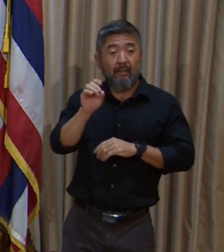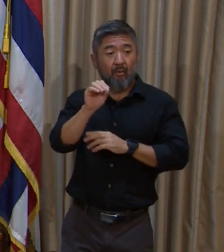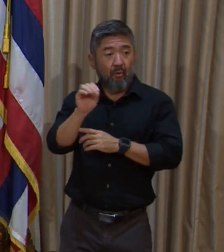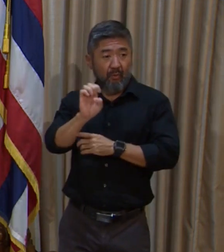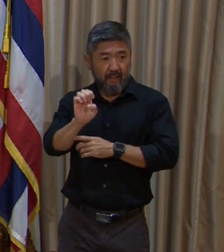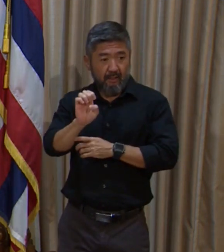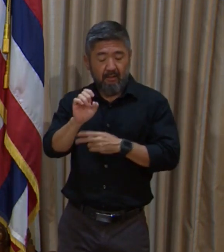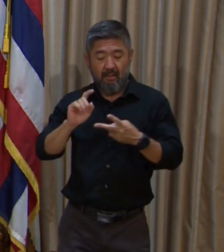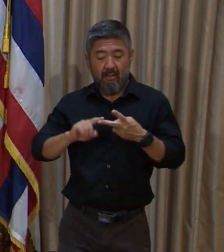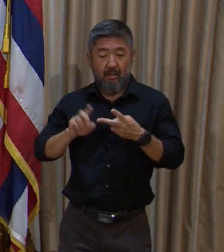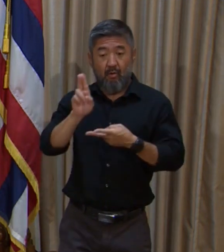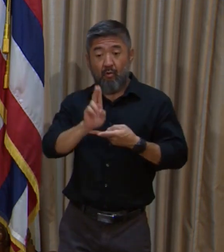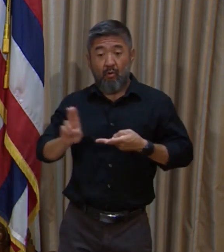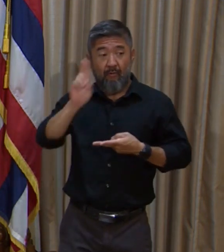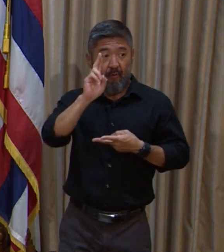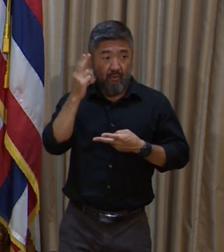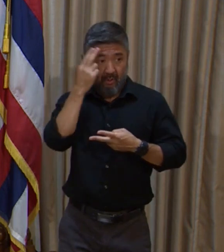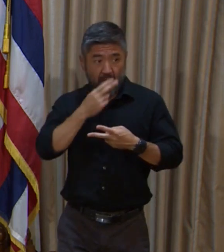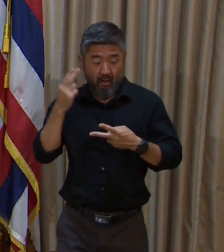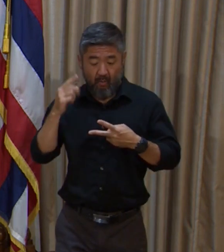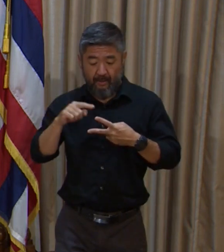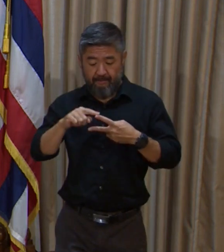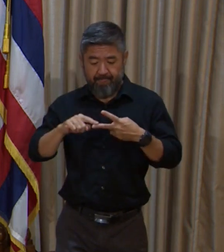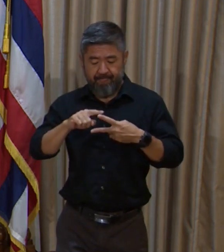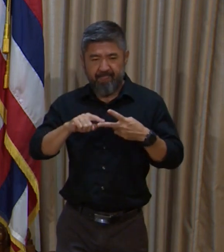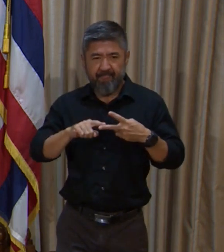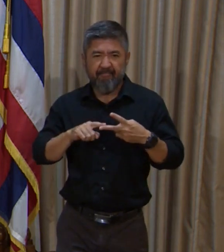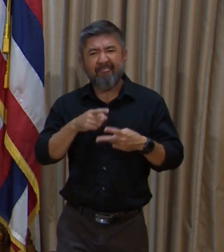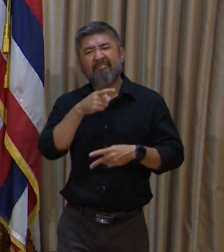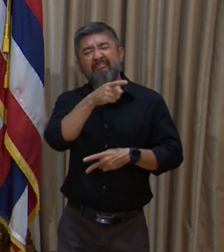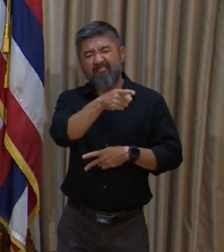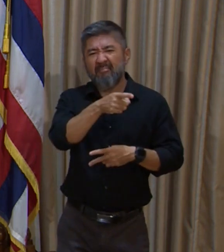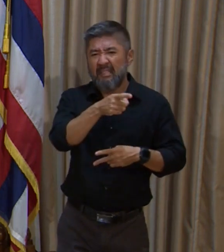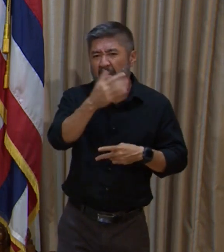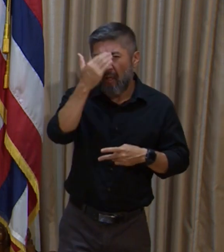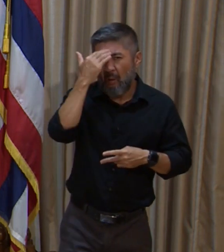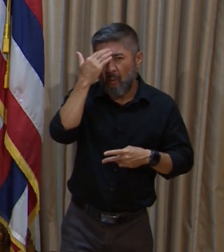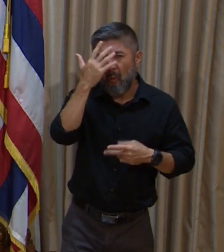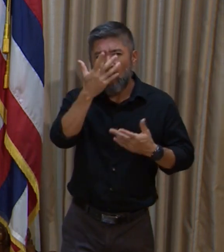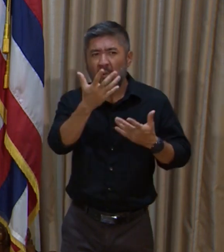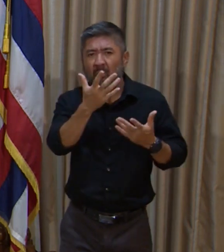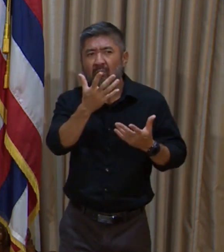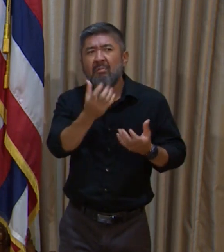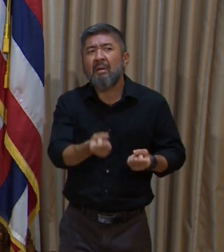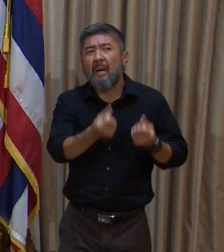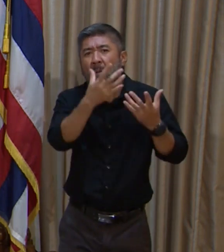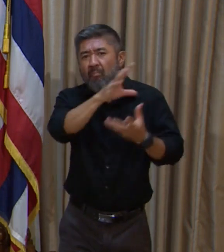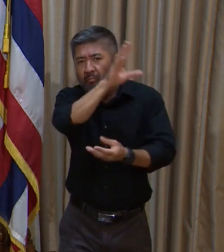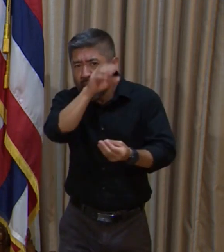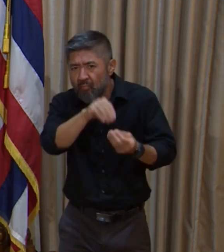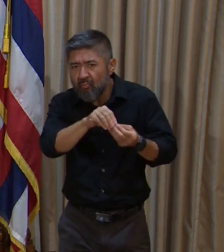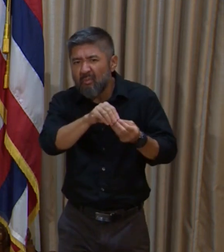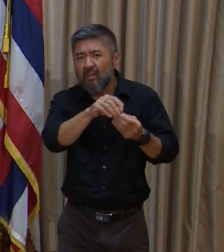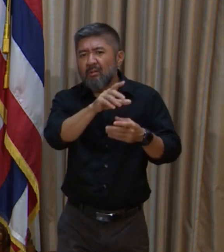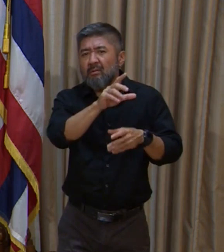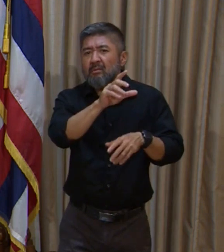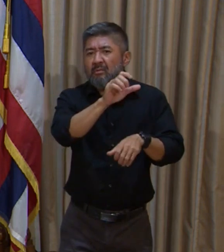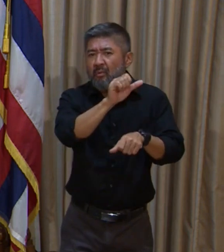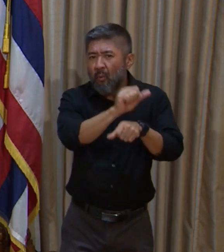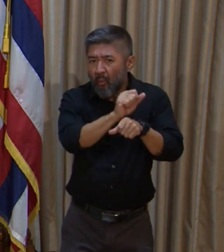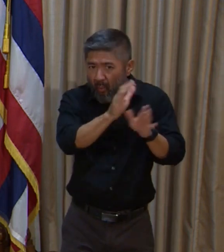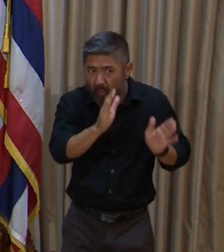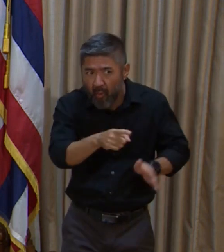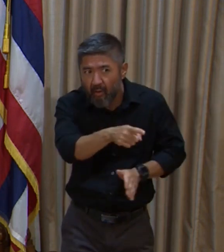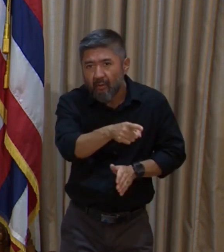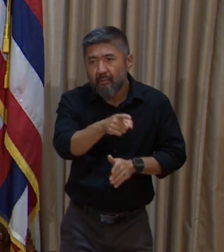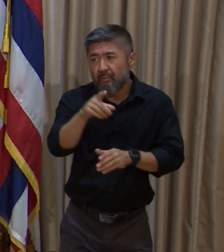University of Hawaii would have additional information about the numbers at the University of Hawaii and within